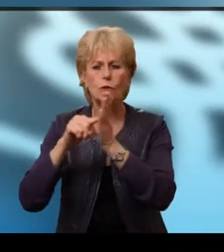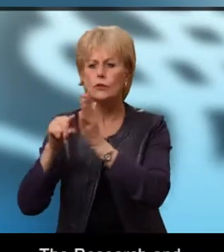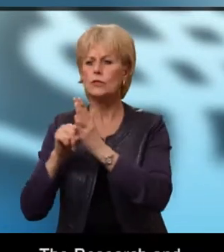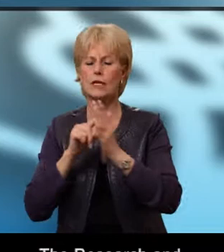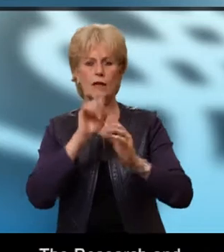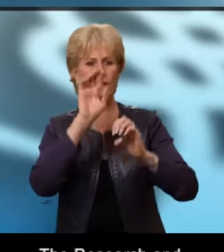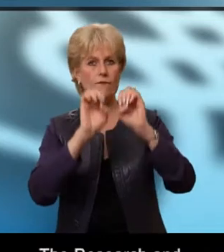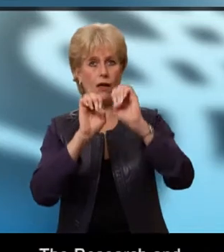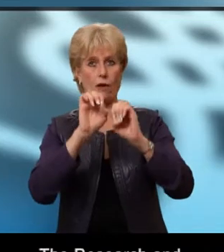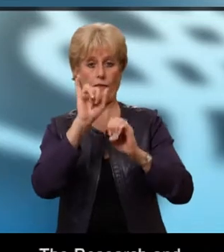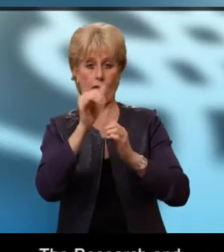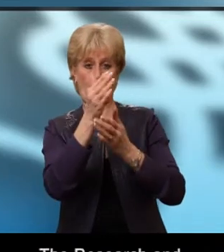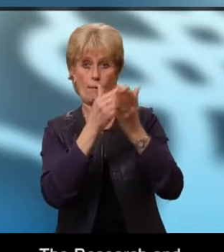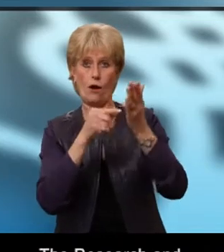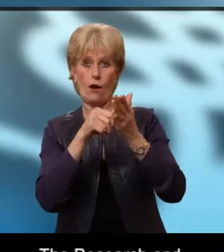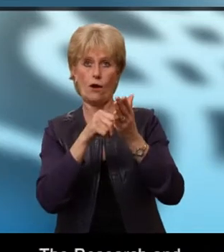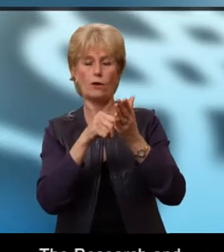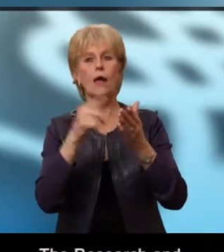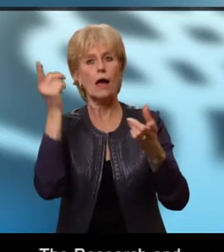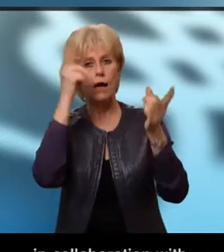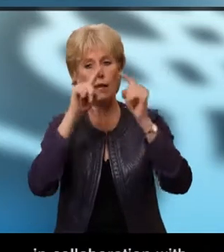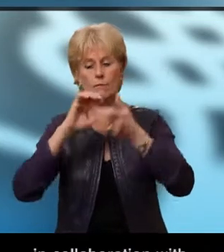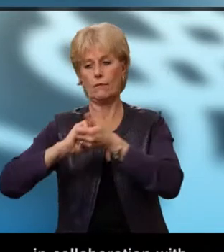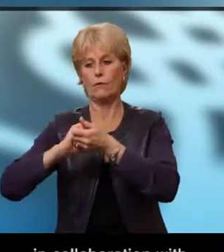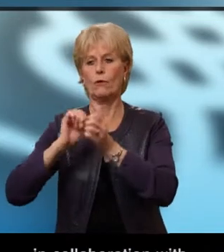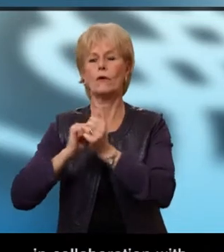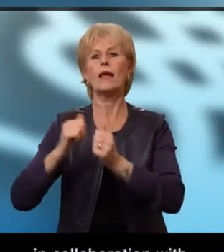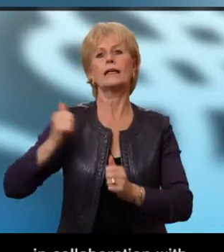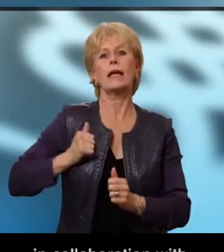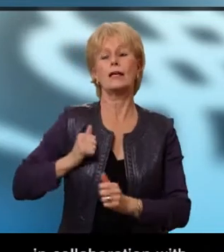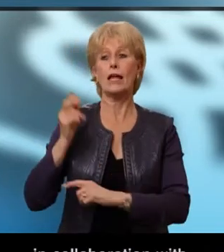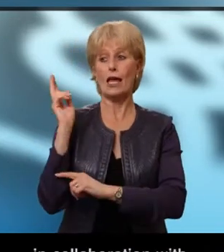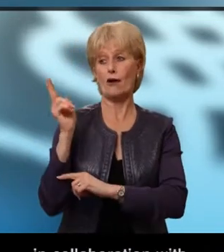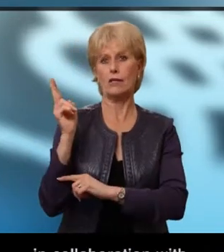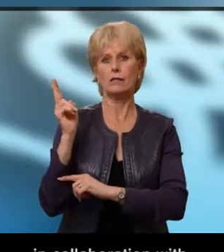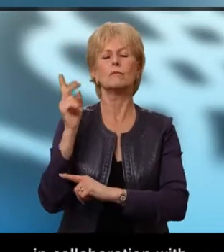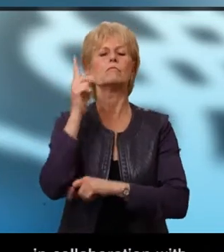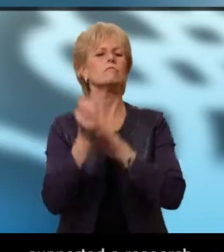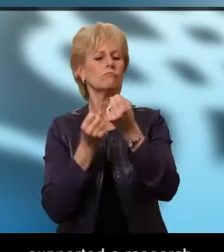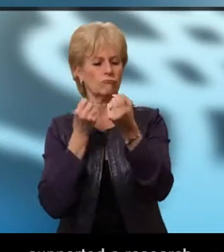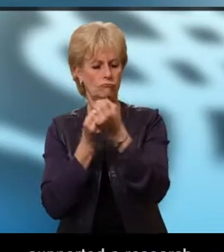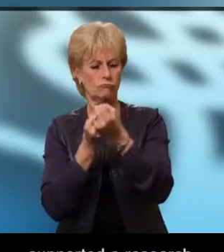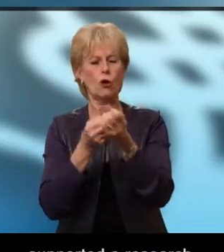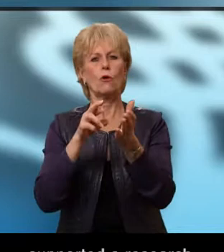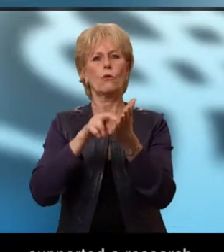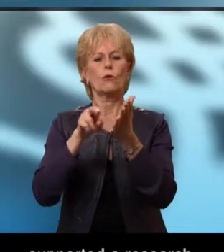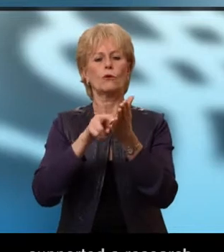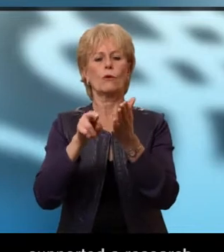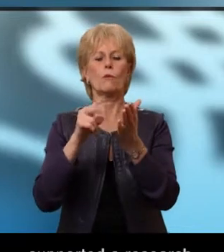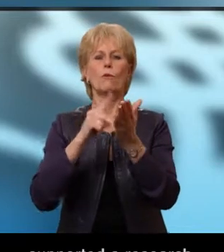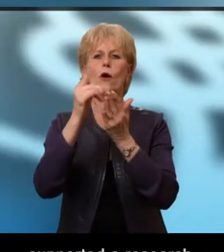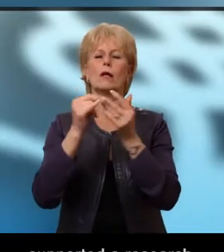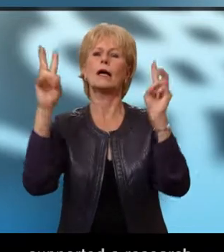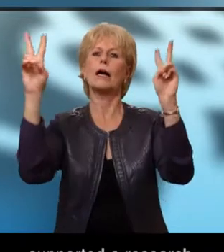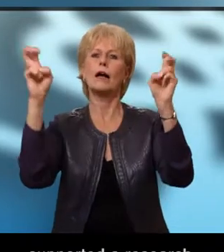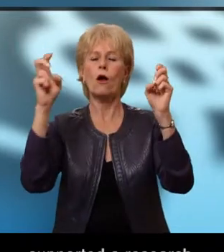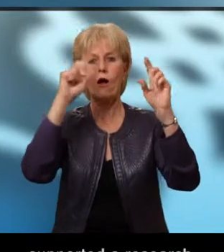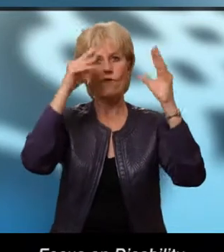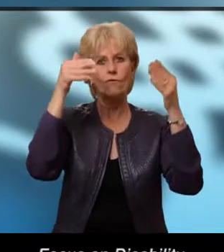The Research and Evaluation section, in collaboration with Canadian Heritage, supported a research project entitled Focus